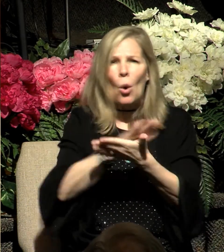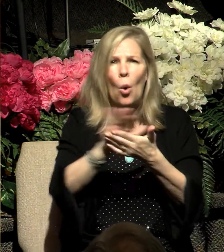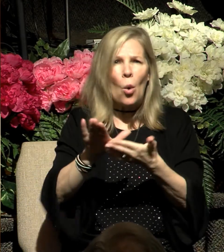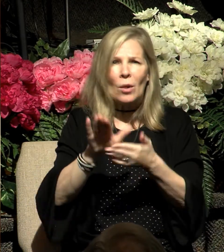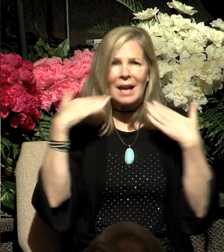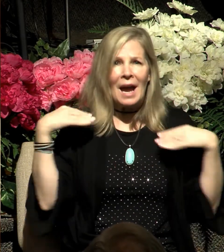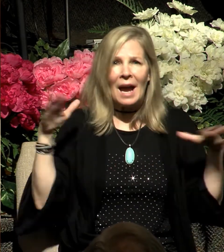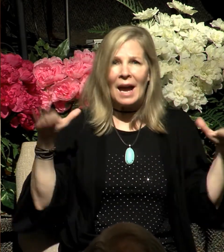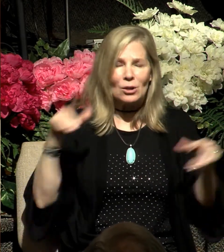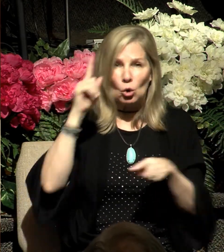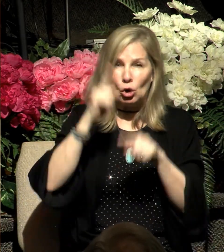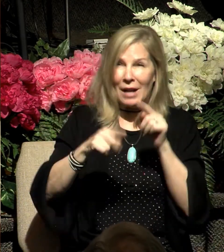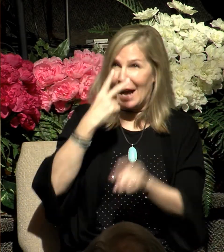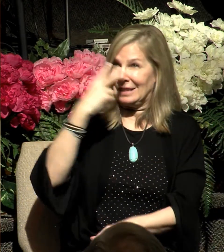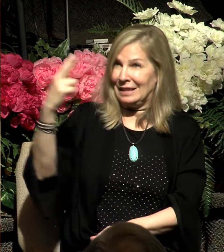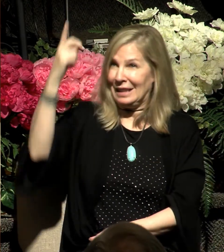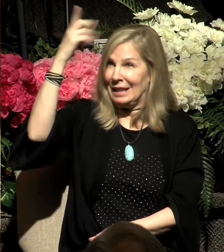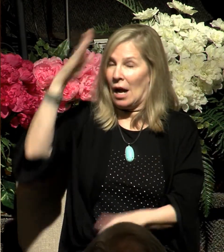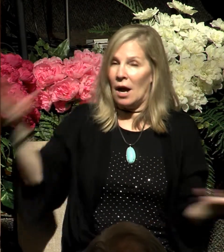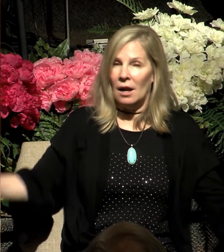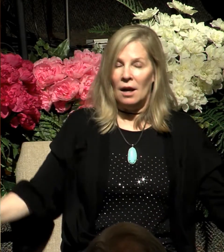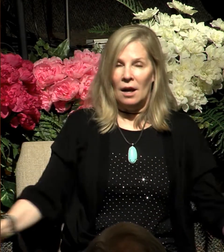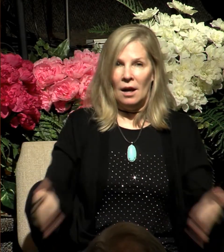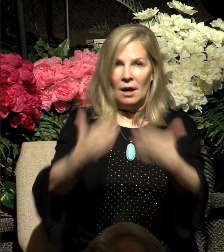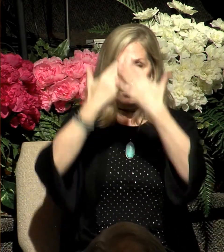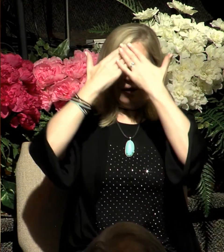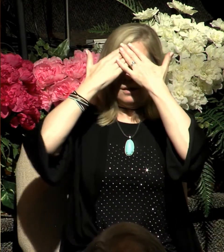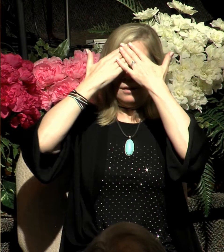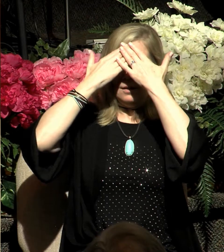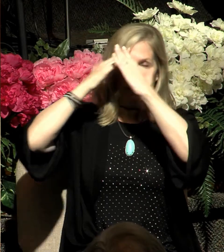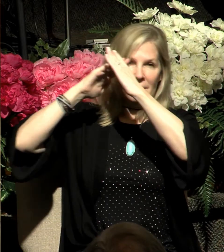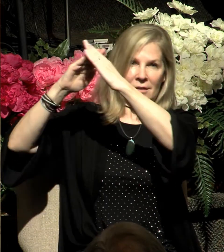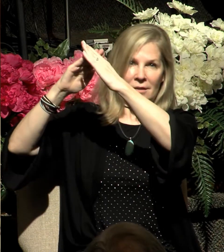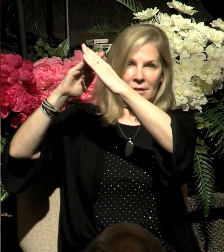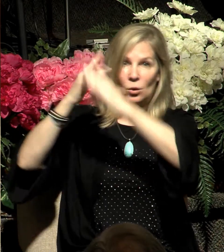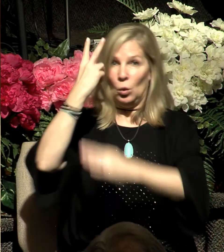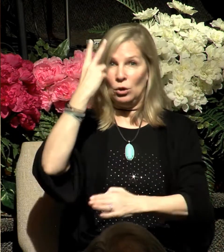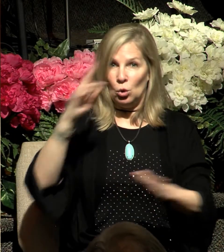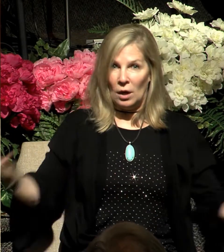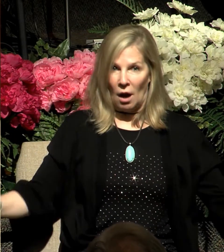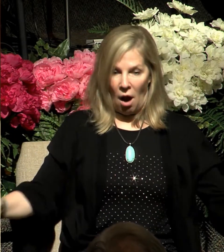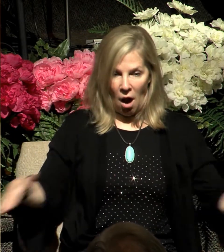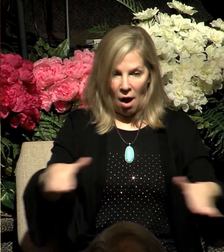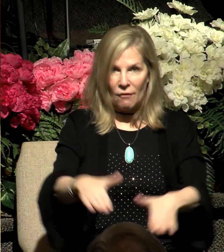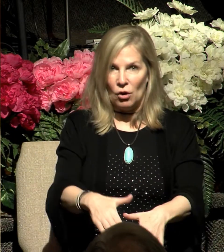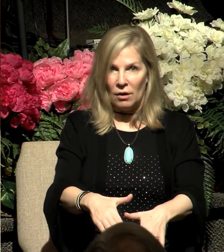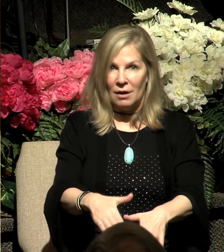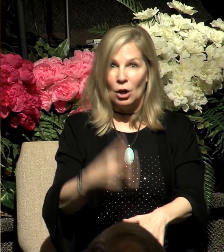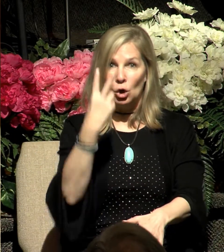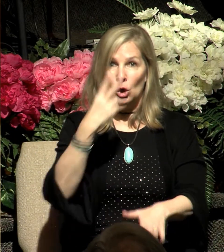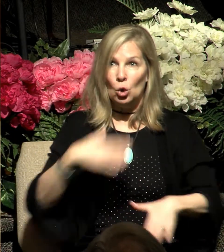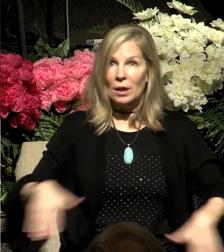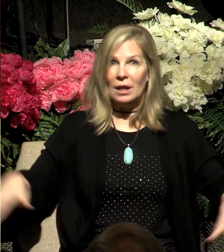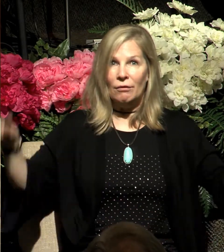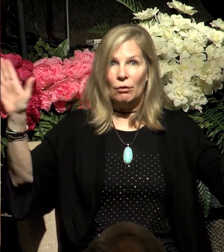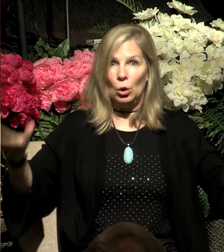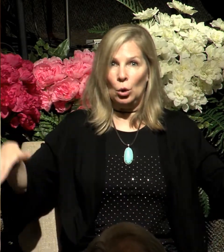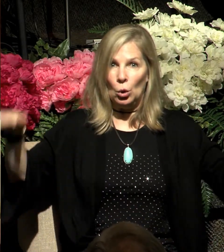holiness and glory. He covered his face, and with two he covered his feet, and with two he flew. And one called out to